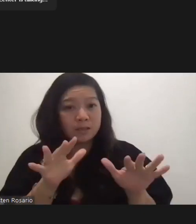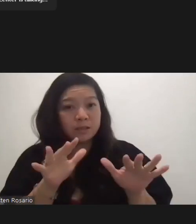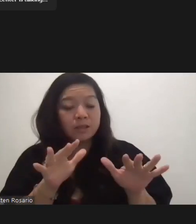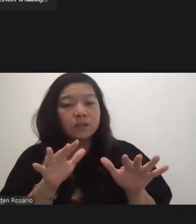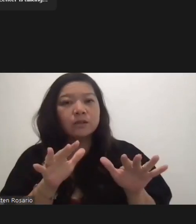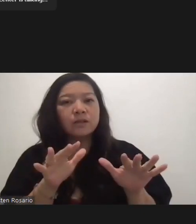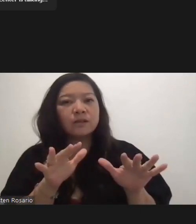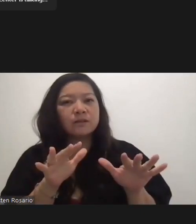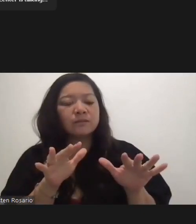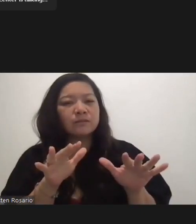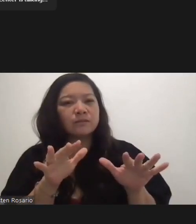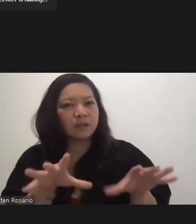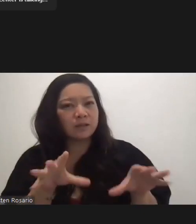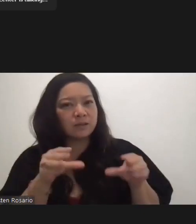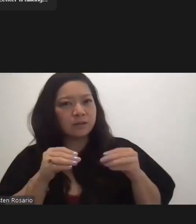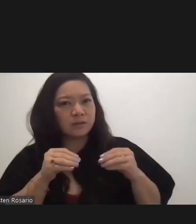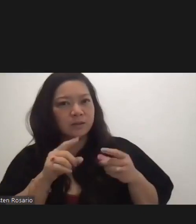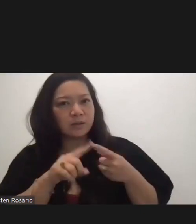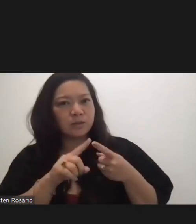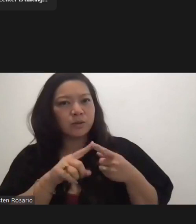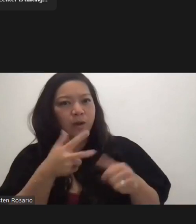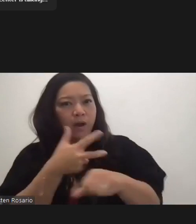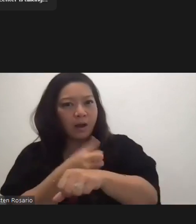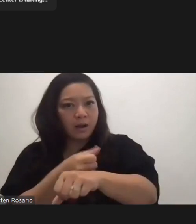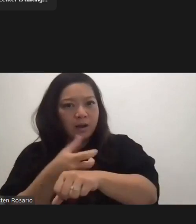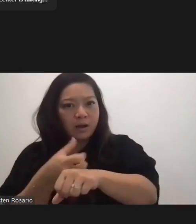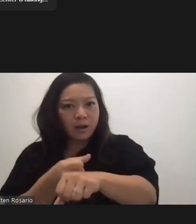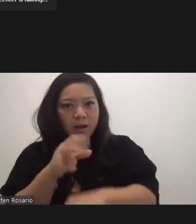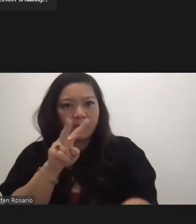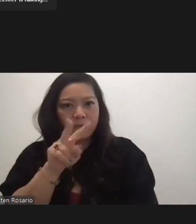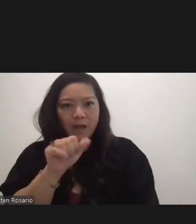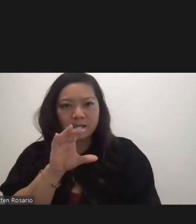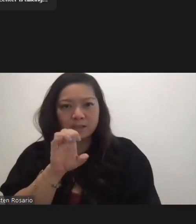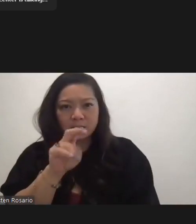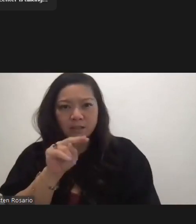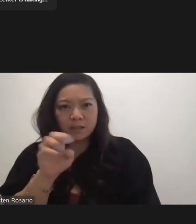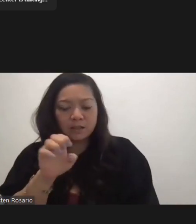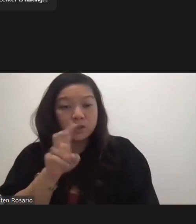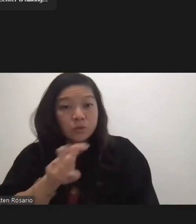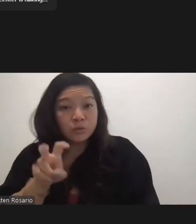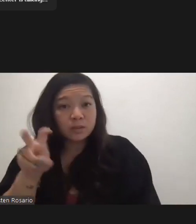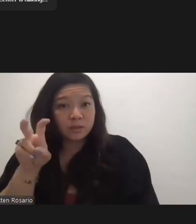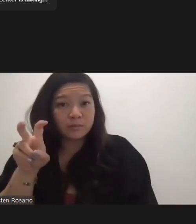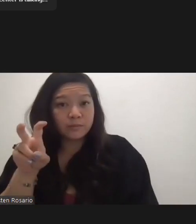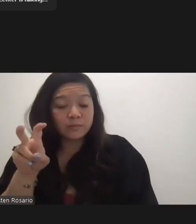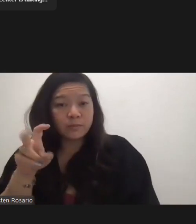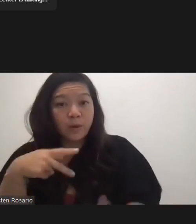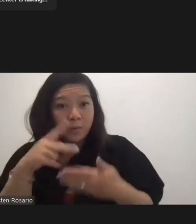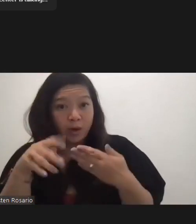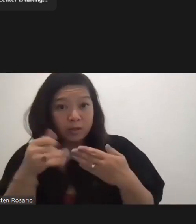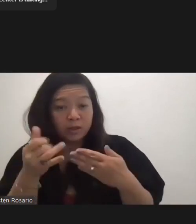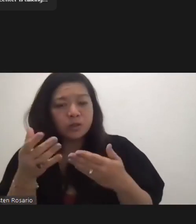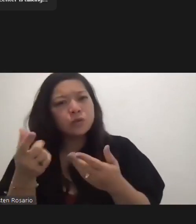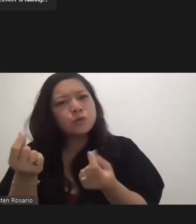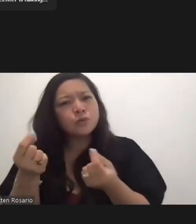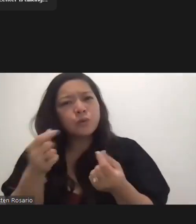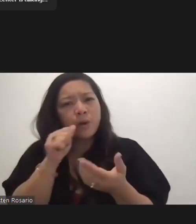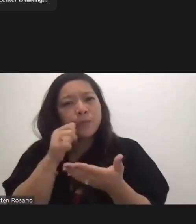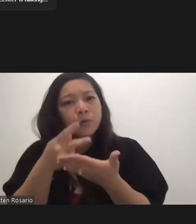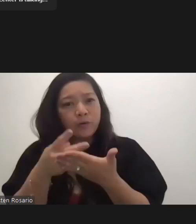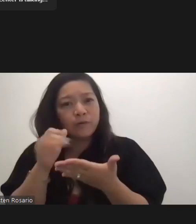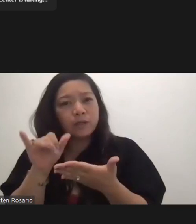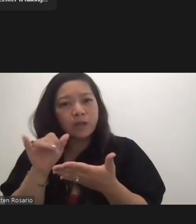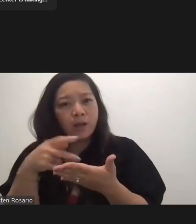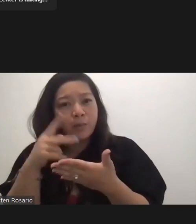vaccine tourism project. Do you approve of that project? And will that present